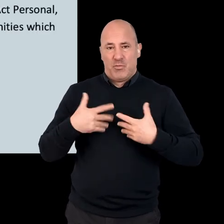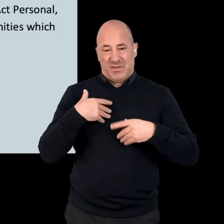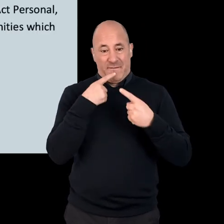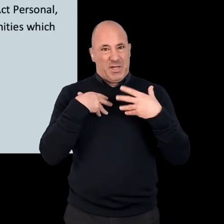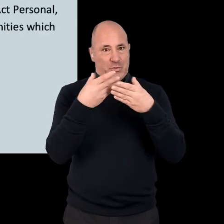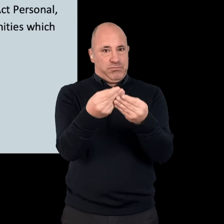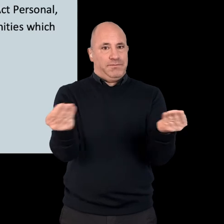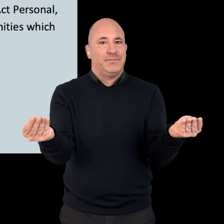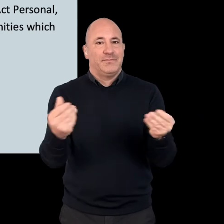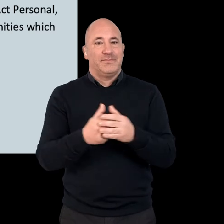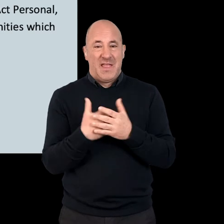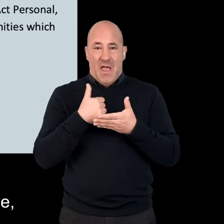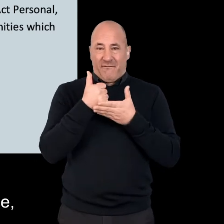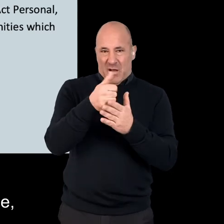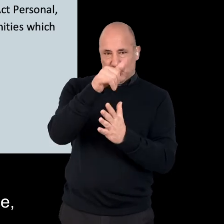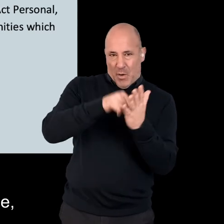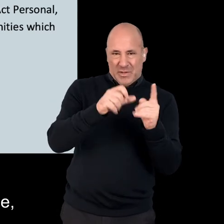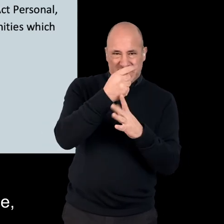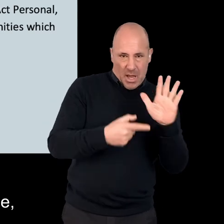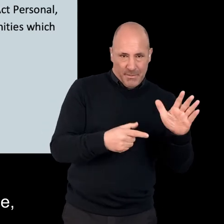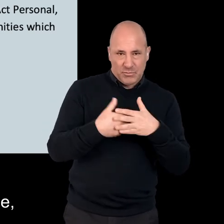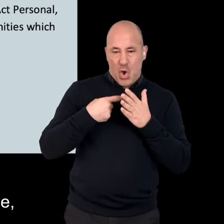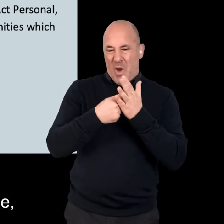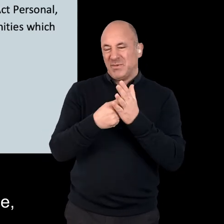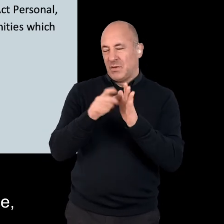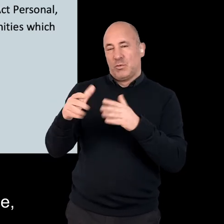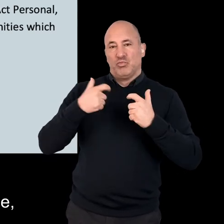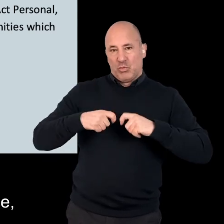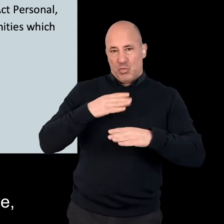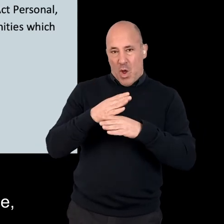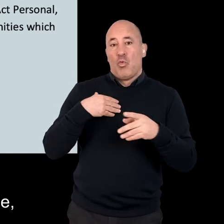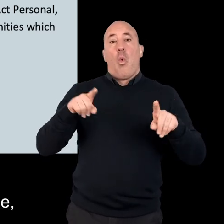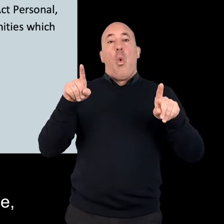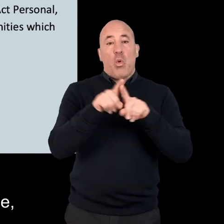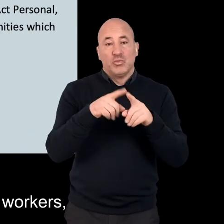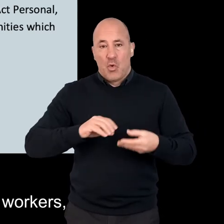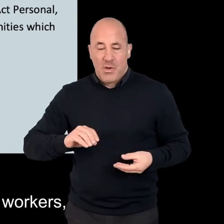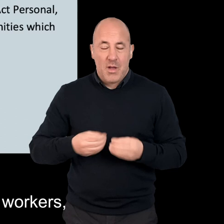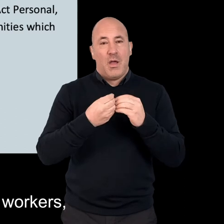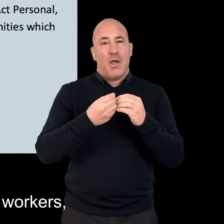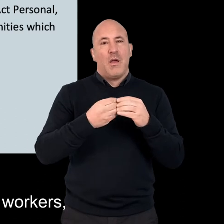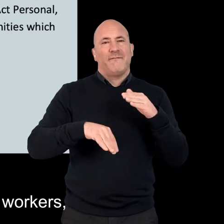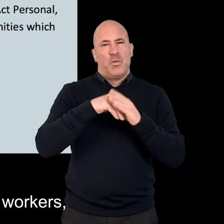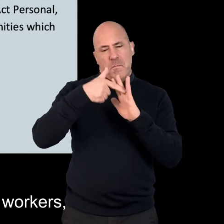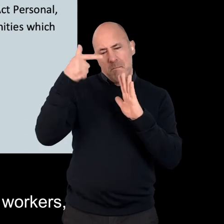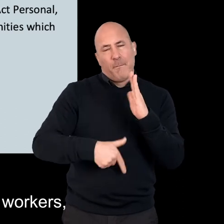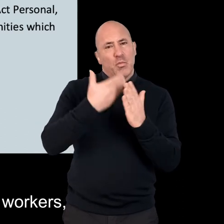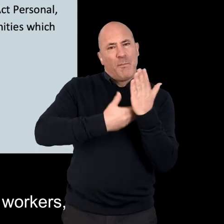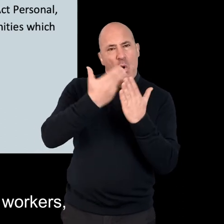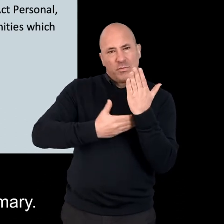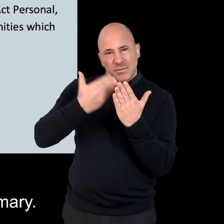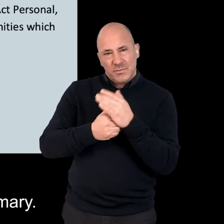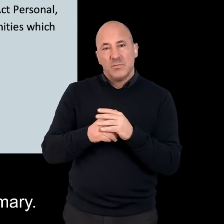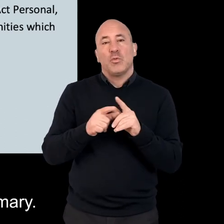Dissemination. In addition to our advice document for disabled people and our recommendations for social